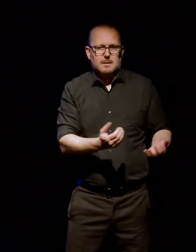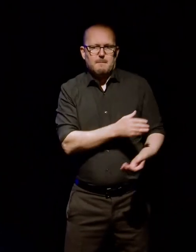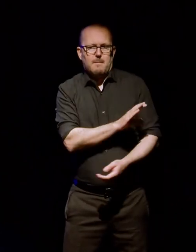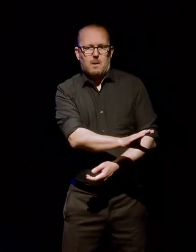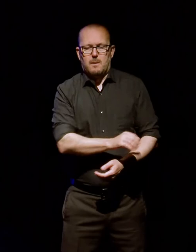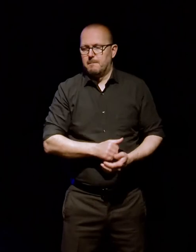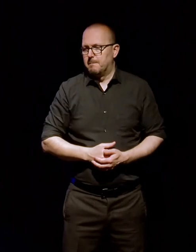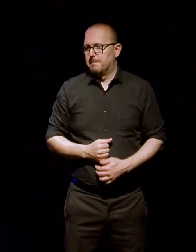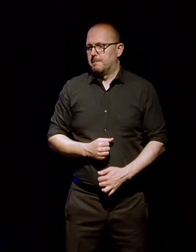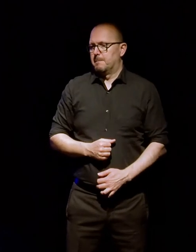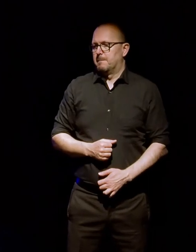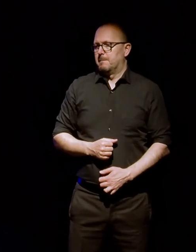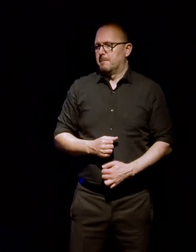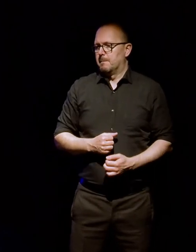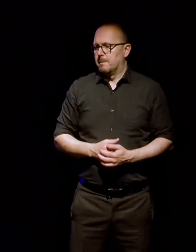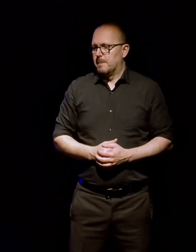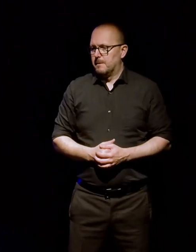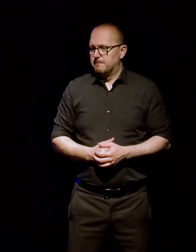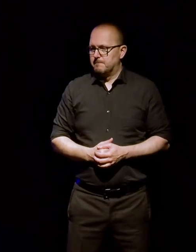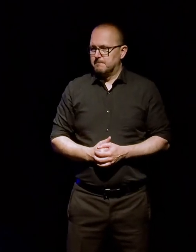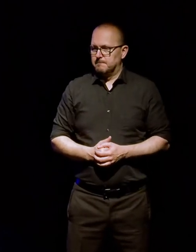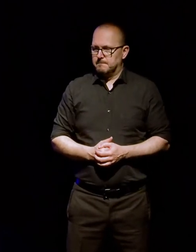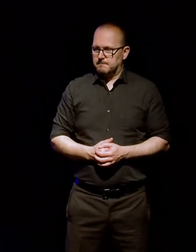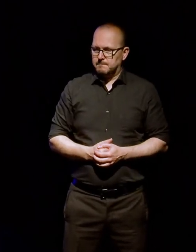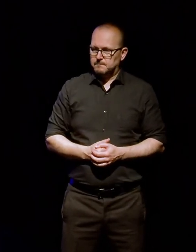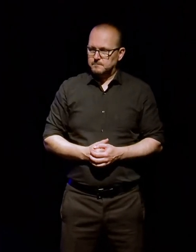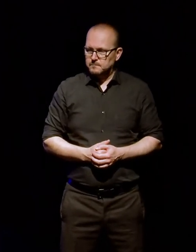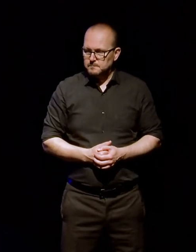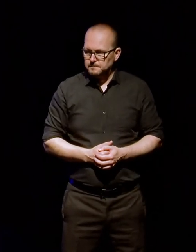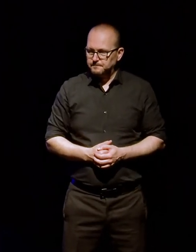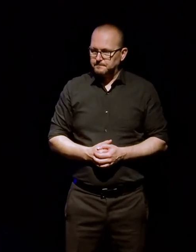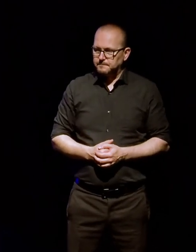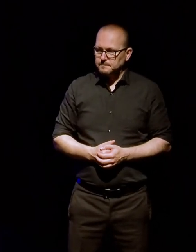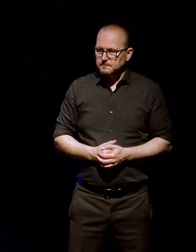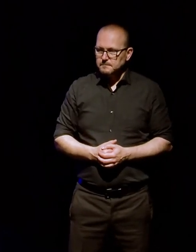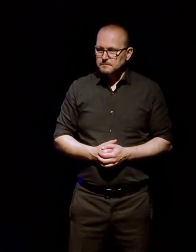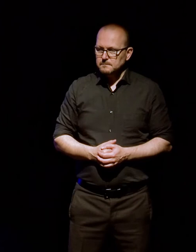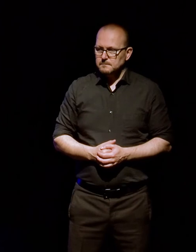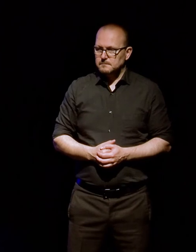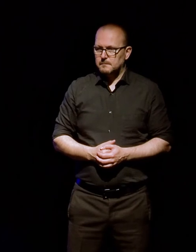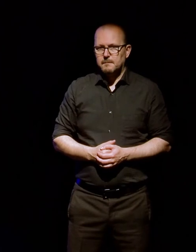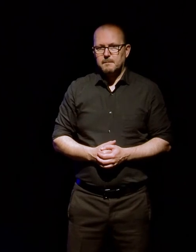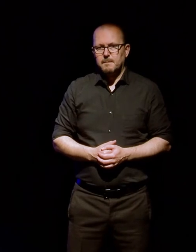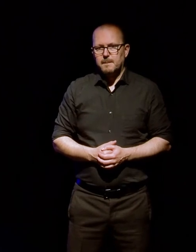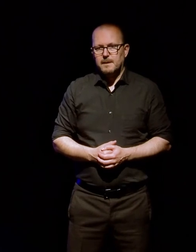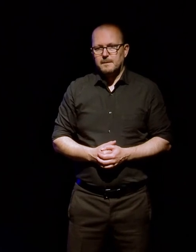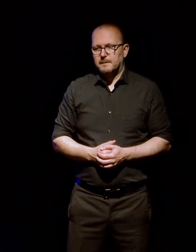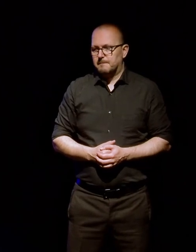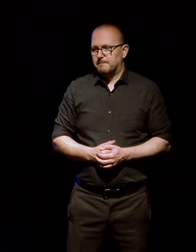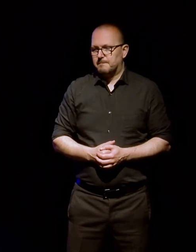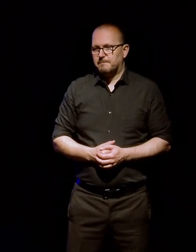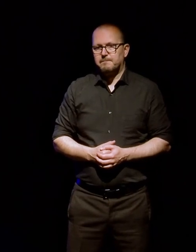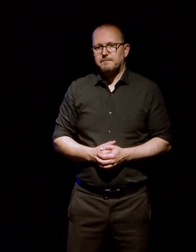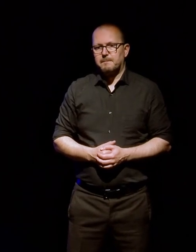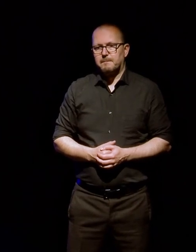Um, and this final slide is just another plug for another, um, resource that we have to give people some